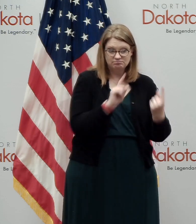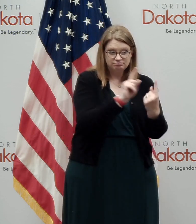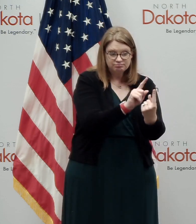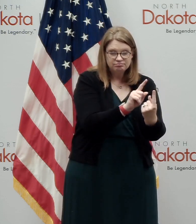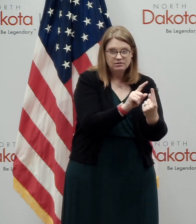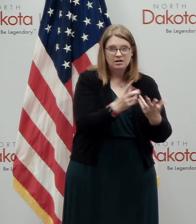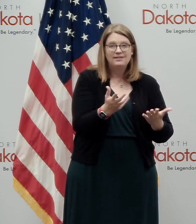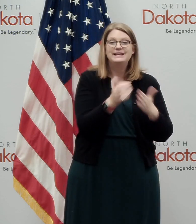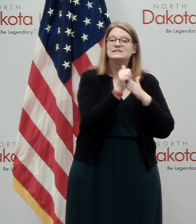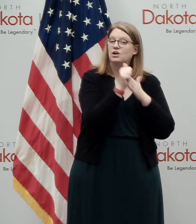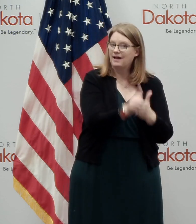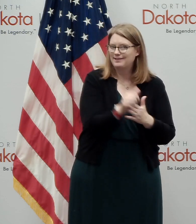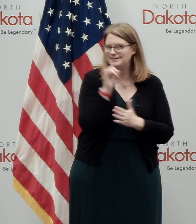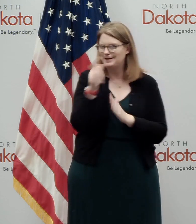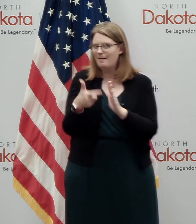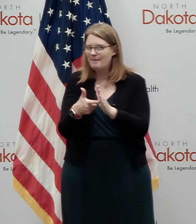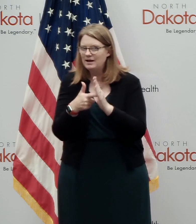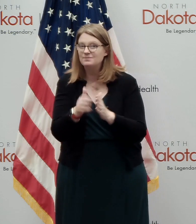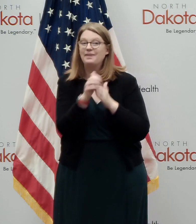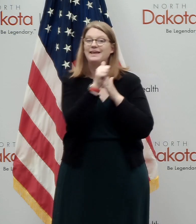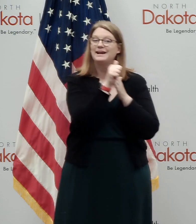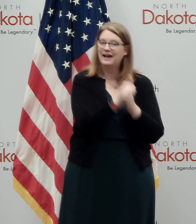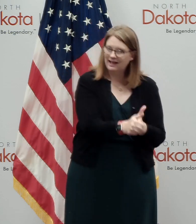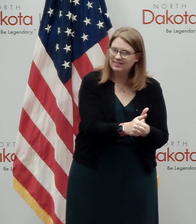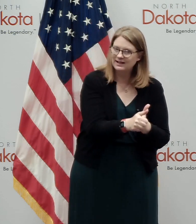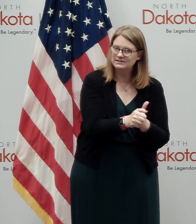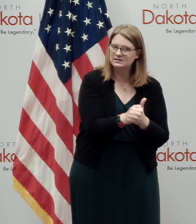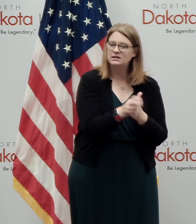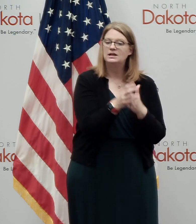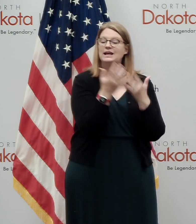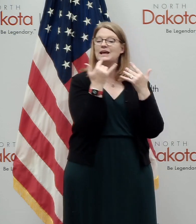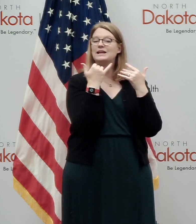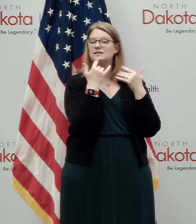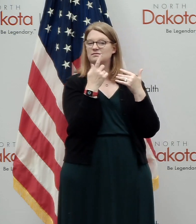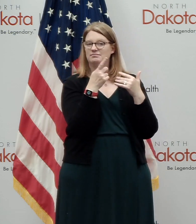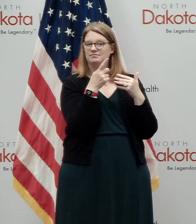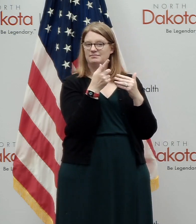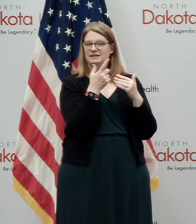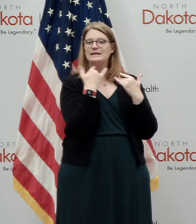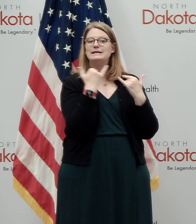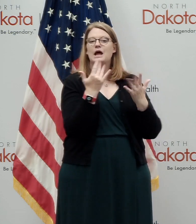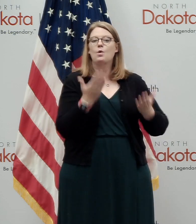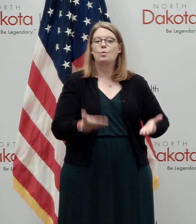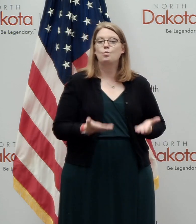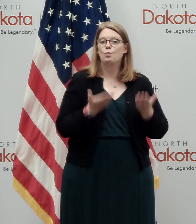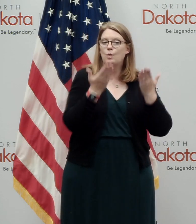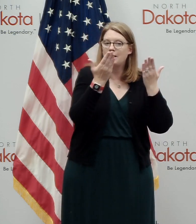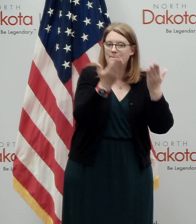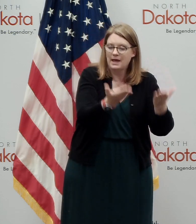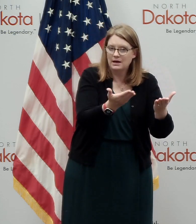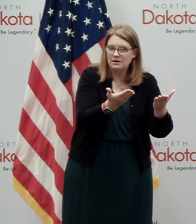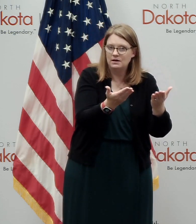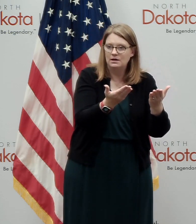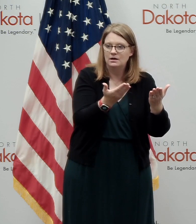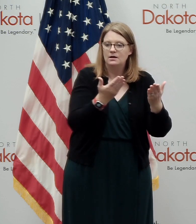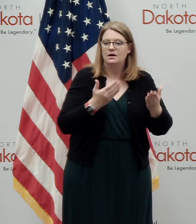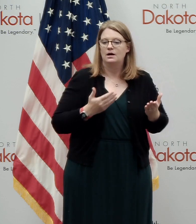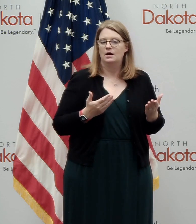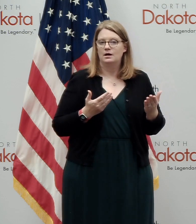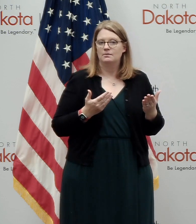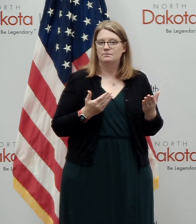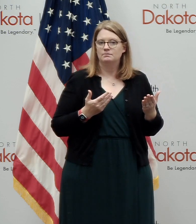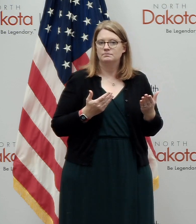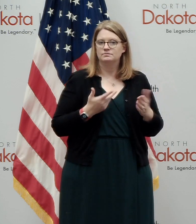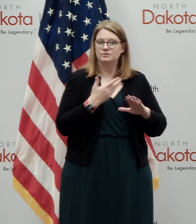again, these are guidelines, not mandates, but the guidelines within the updated smart research now recommend, uh, that, uh, you know,